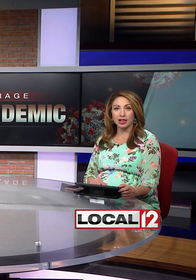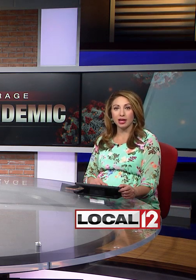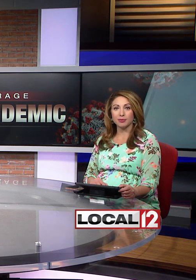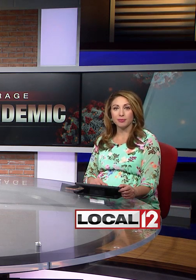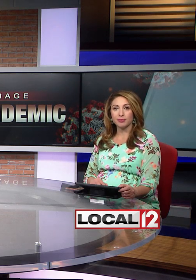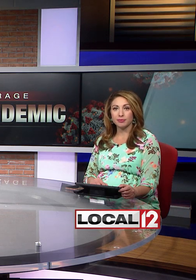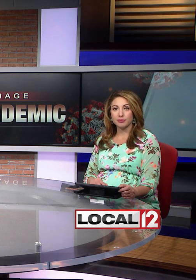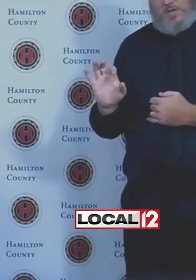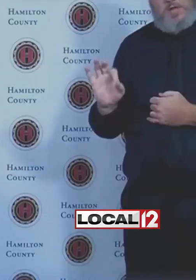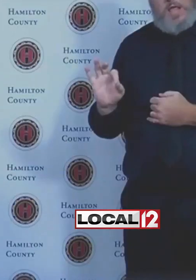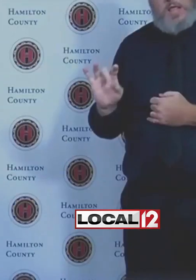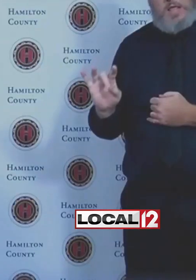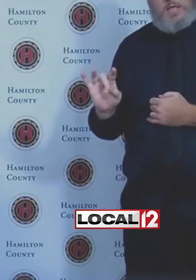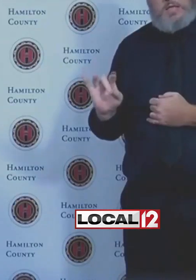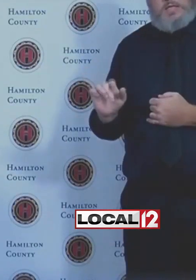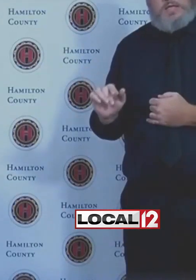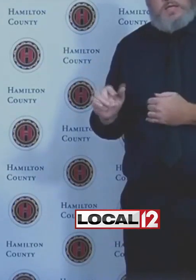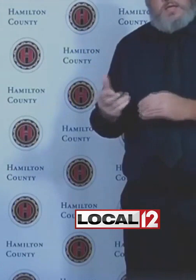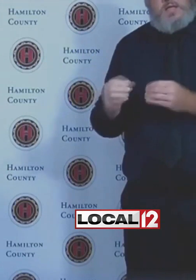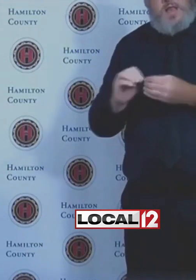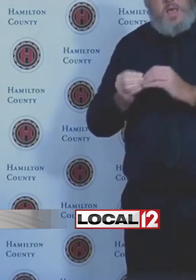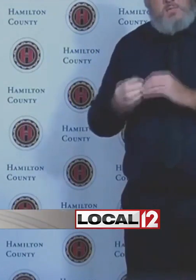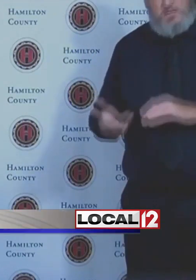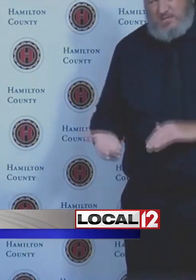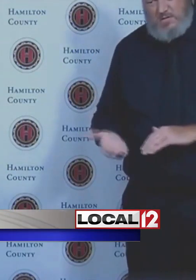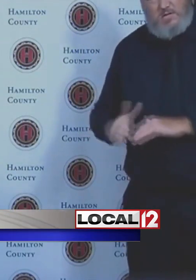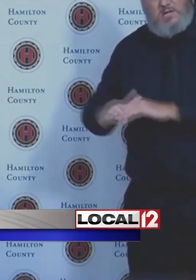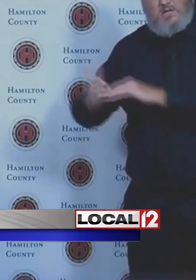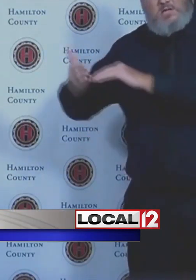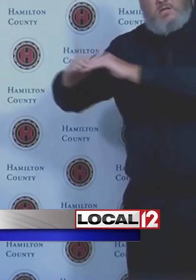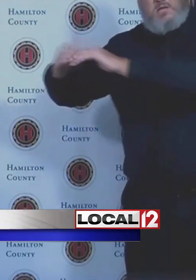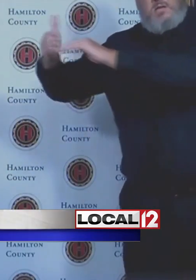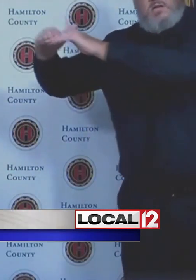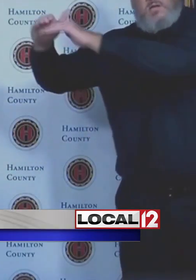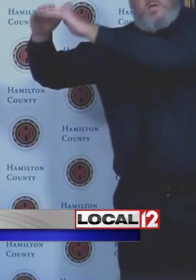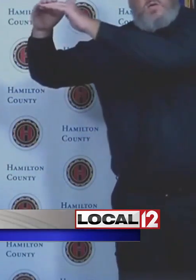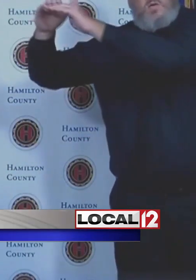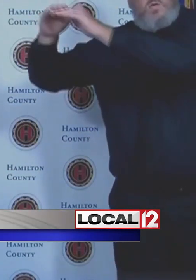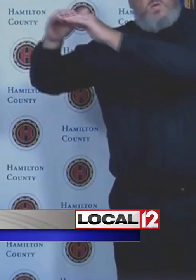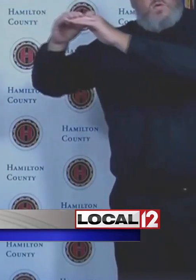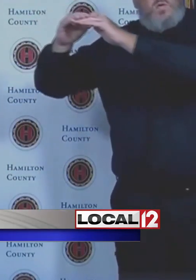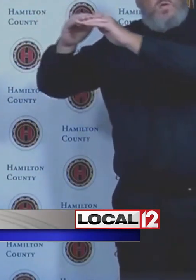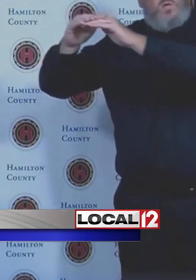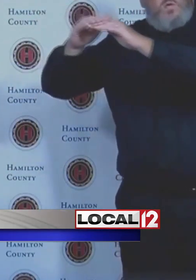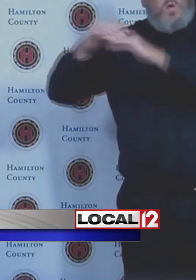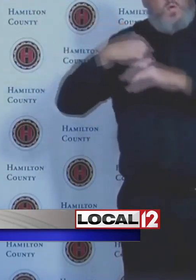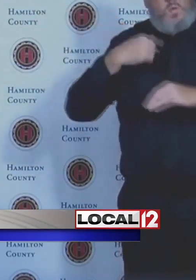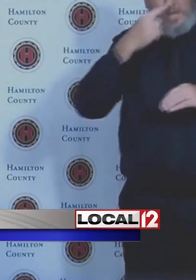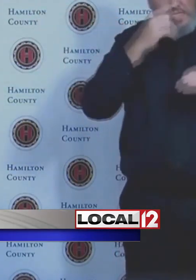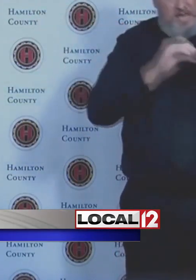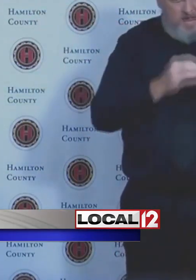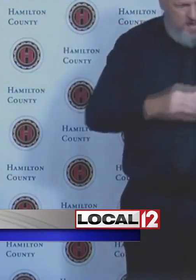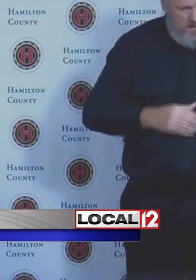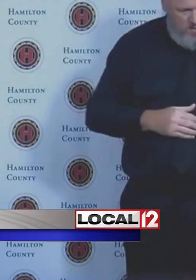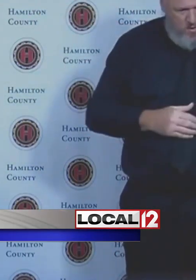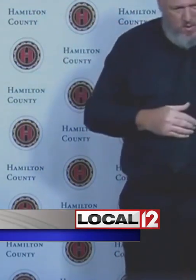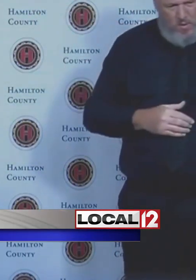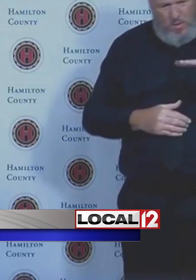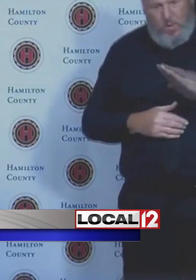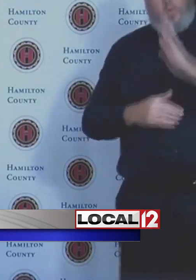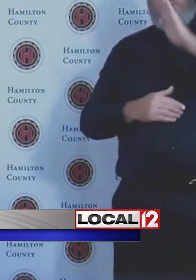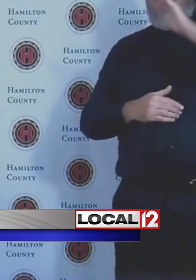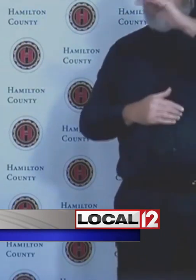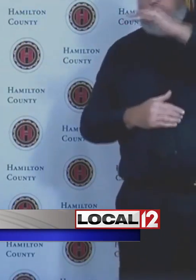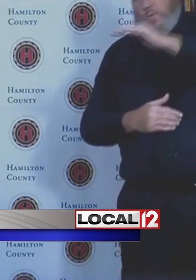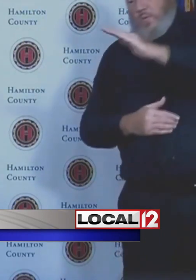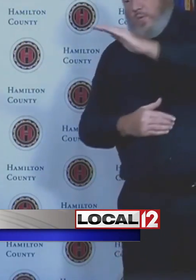news lightly. That the new cases are dramatically increasing. Commissioner Driehaus solemn and direct in